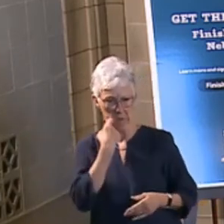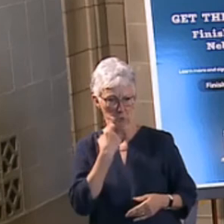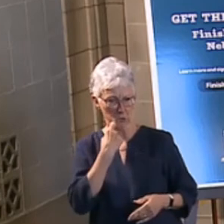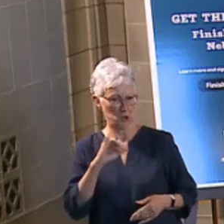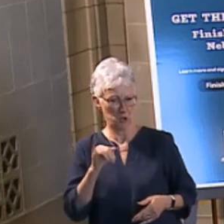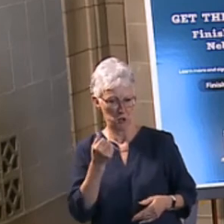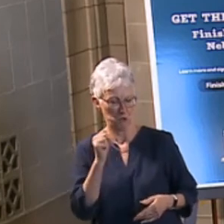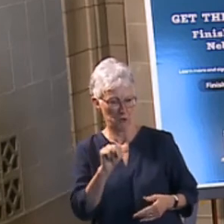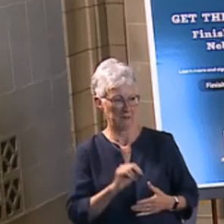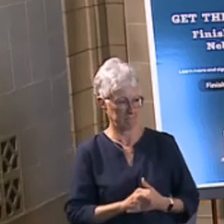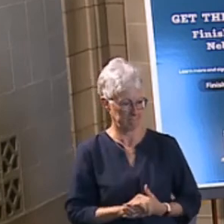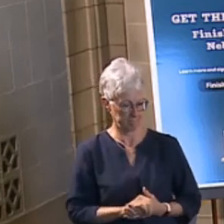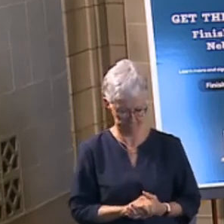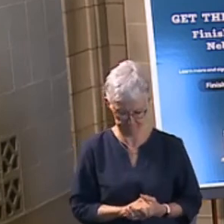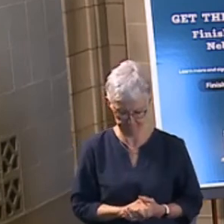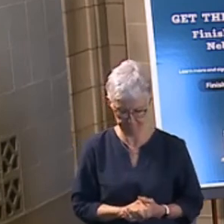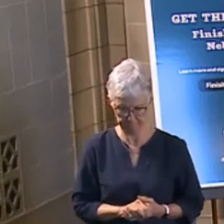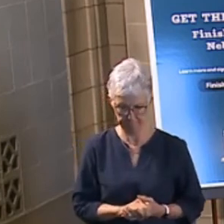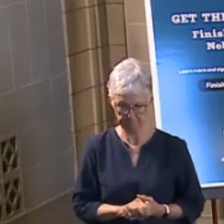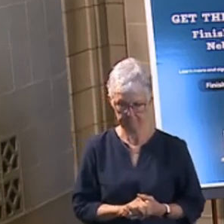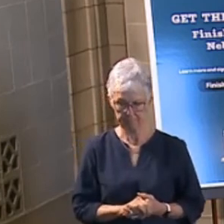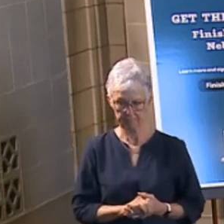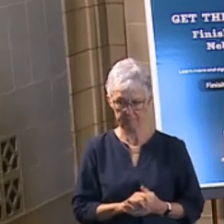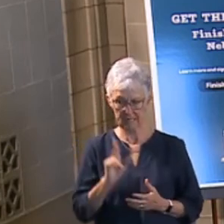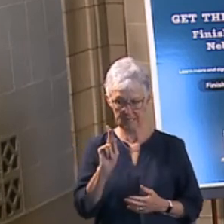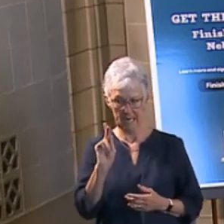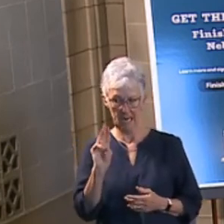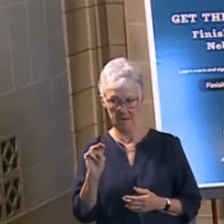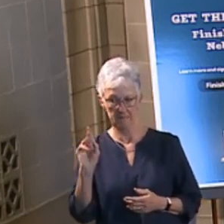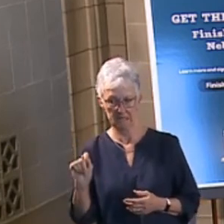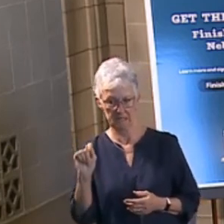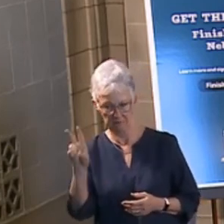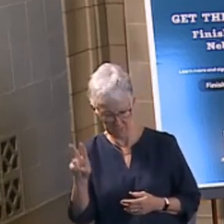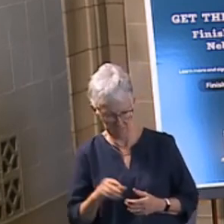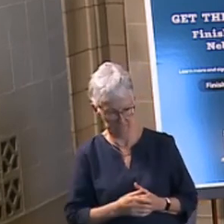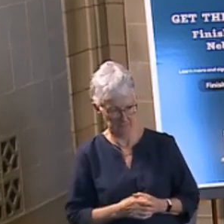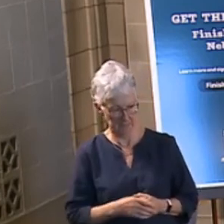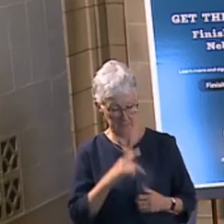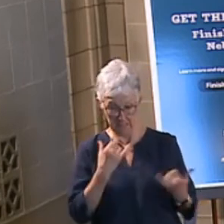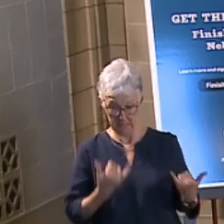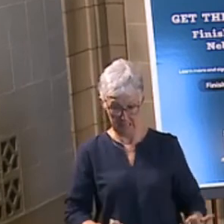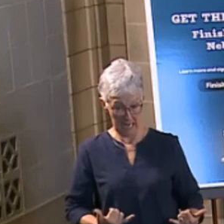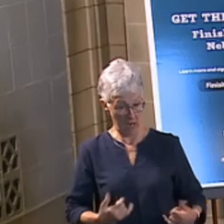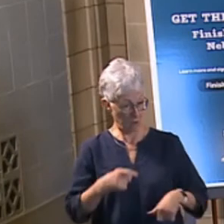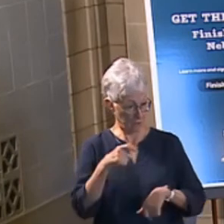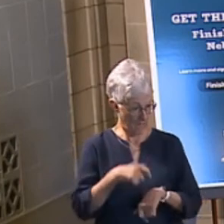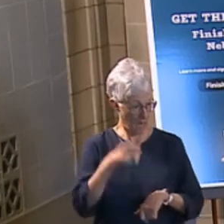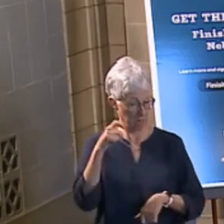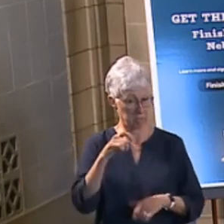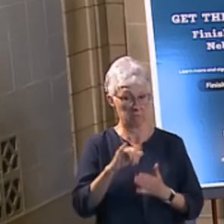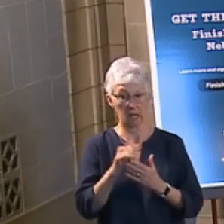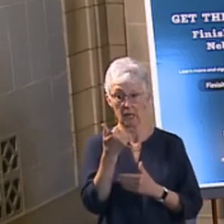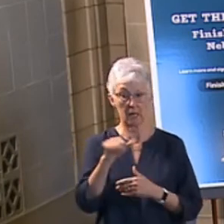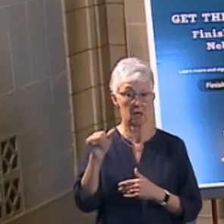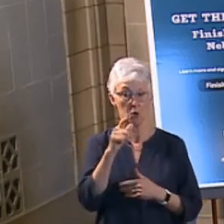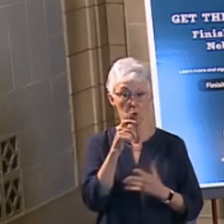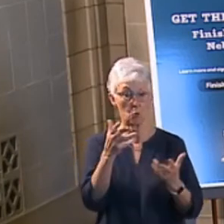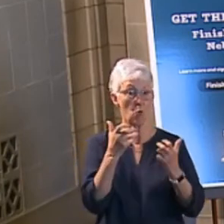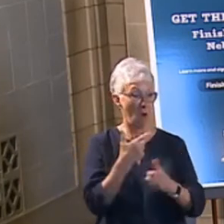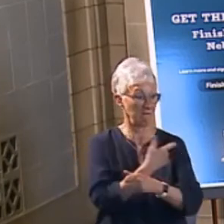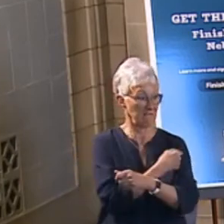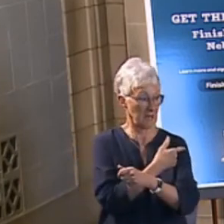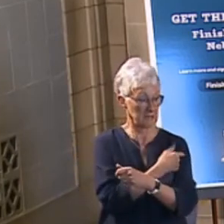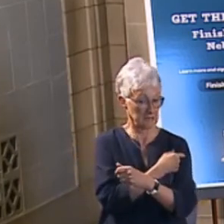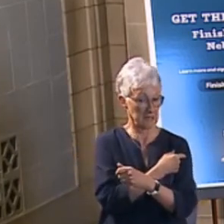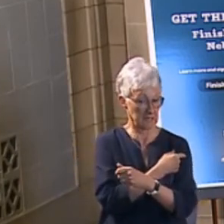Ruta Olsonaida from KMTV. Is it a realistic time time to assume that everyone that wants a vaccine and is eligible will be able to get